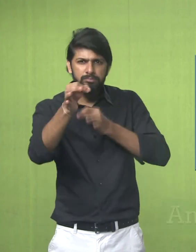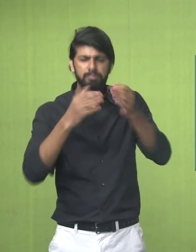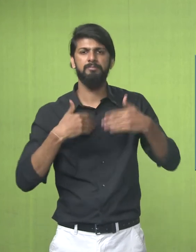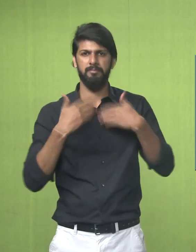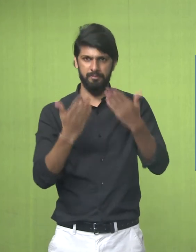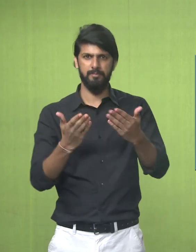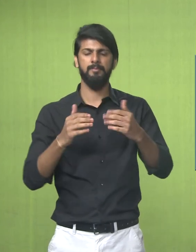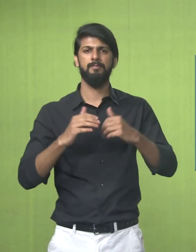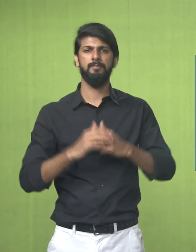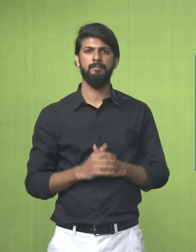the Indus pottery